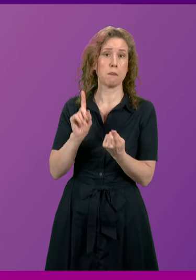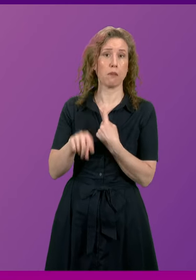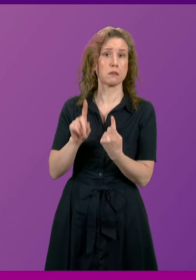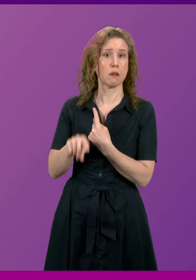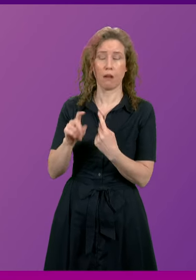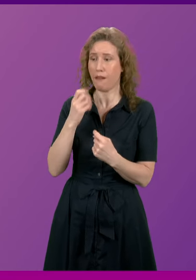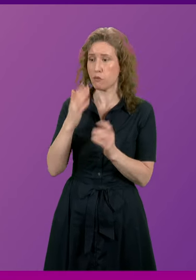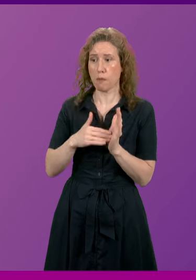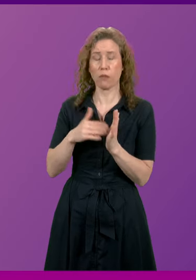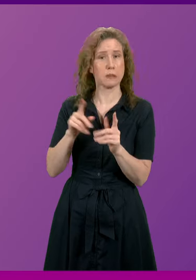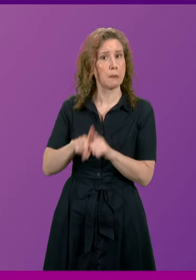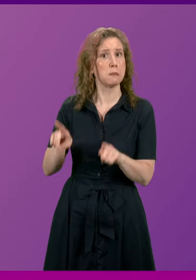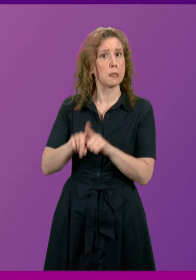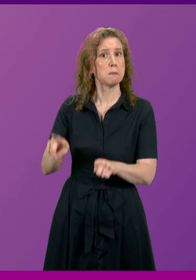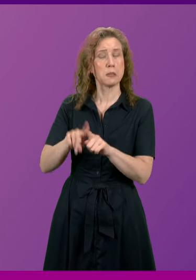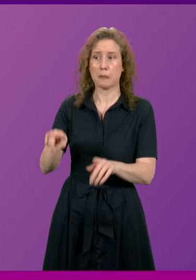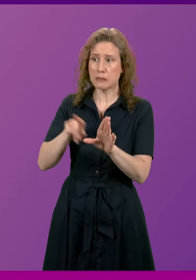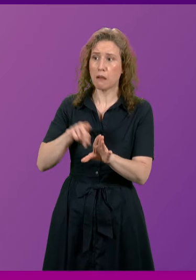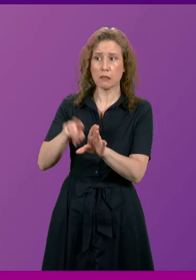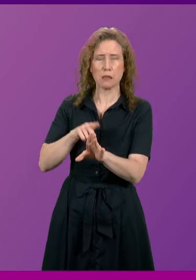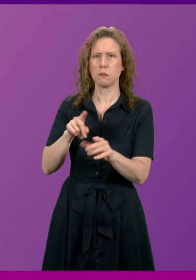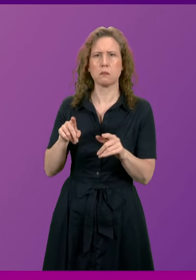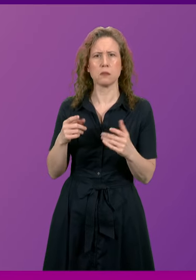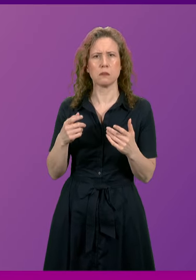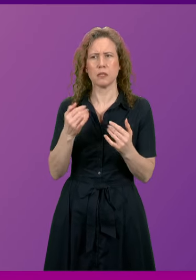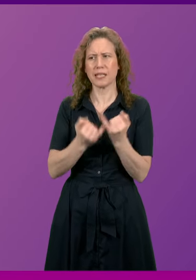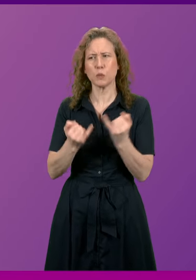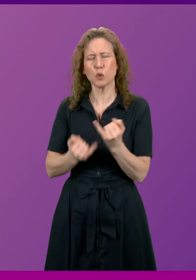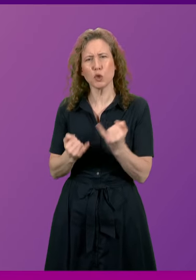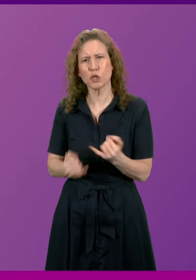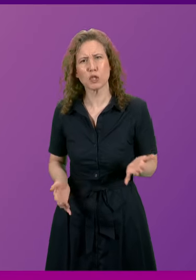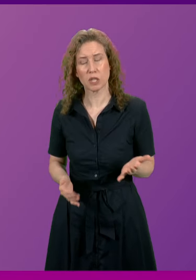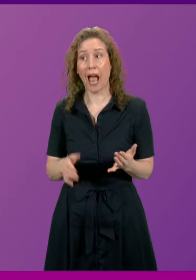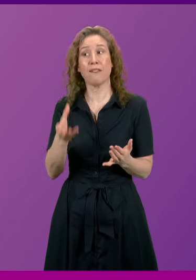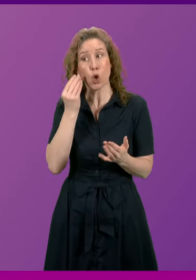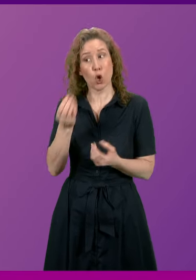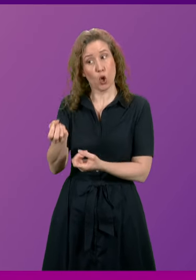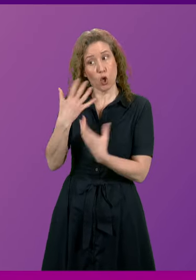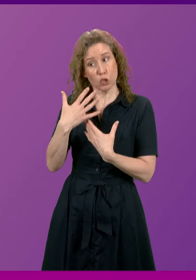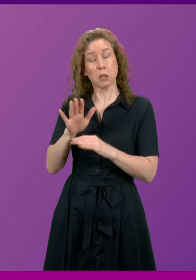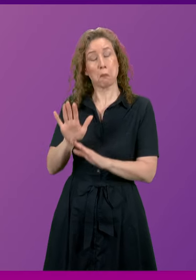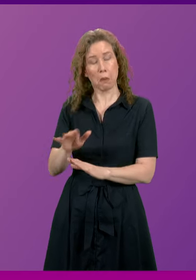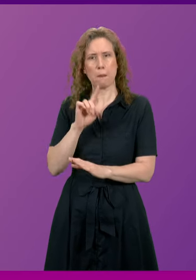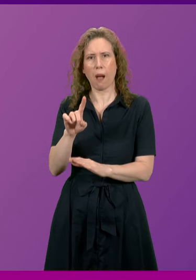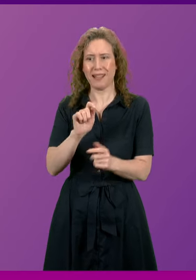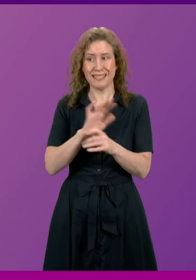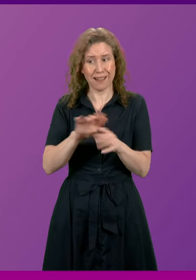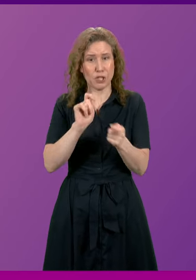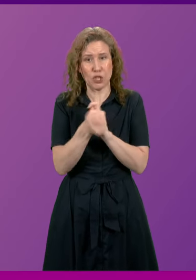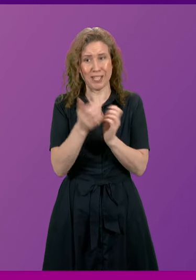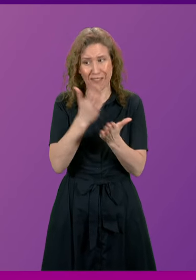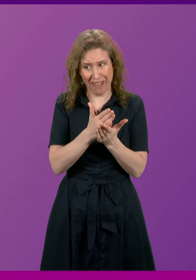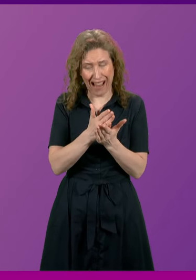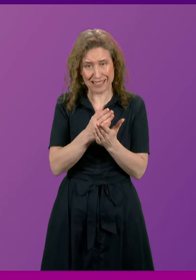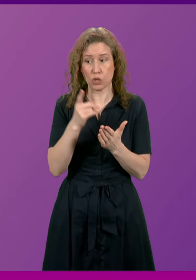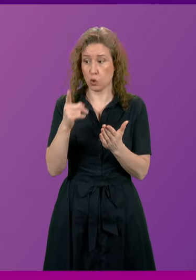after month year after year and things keep getting worse for people right across the country. And I've heard what the First Minister said but it doesn't change the fact that